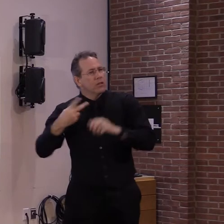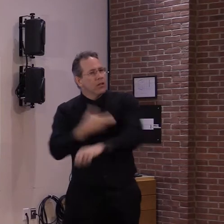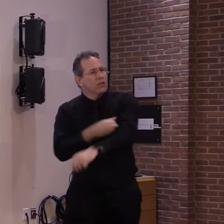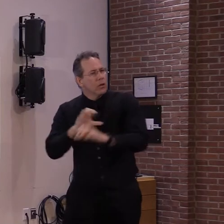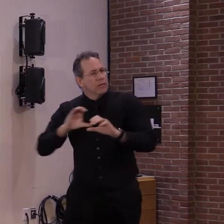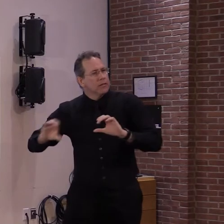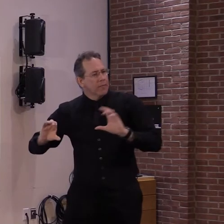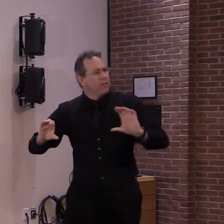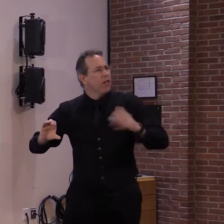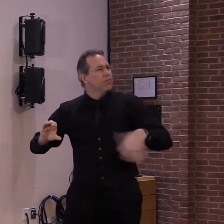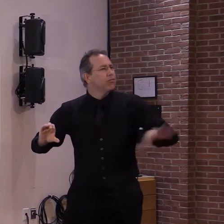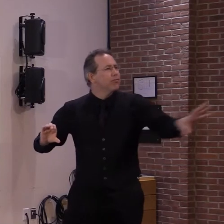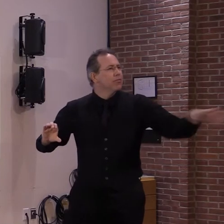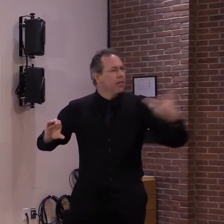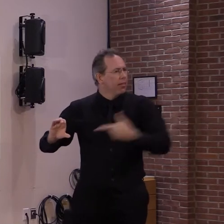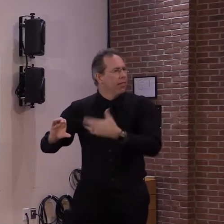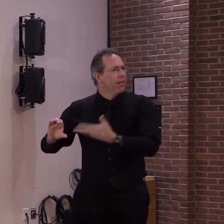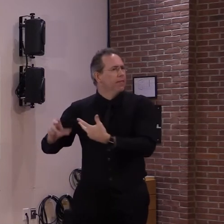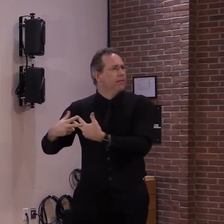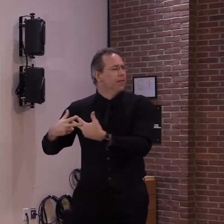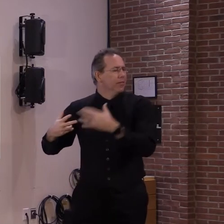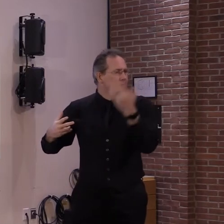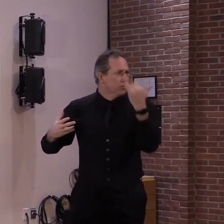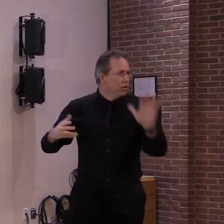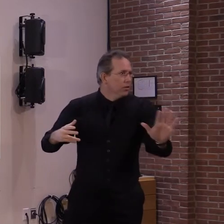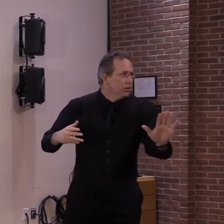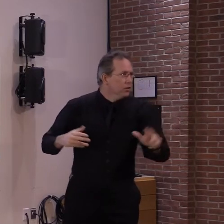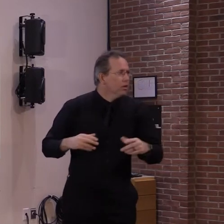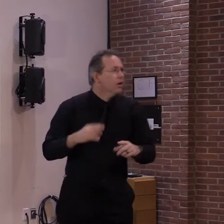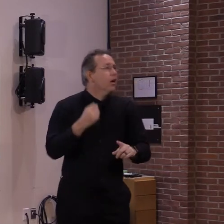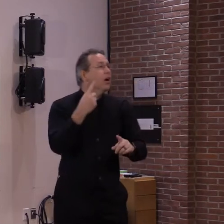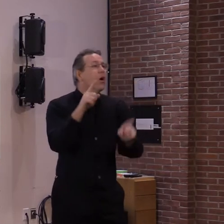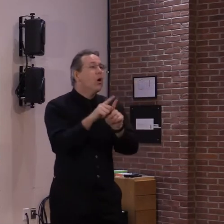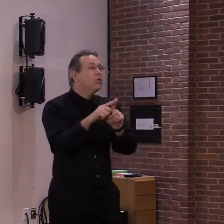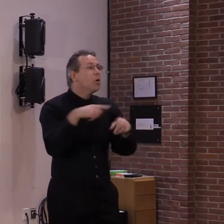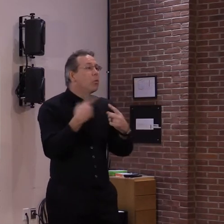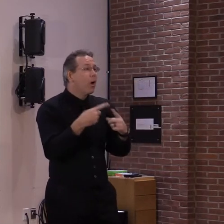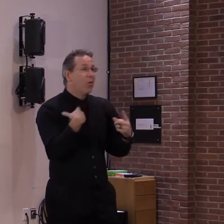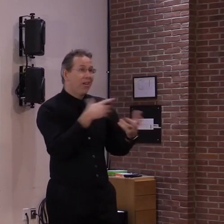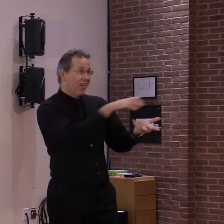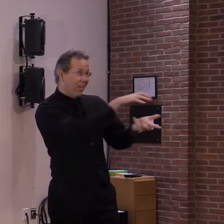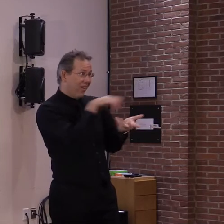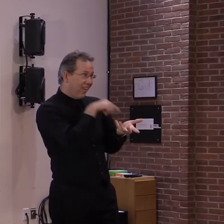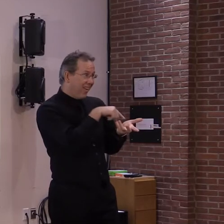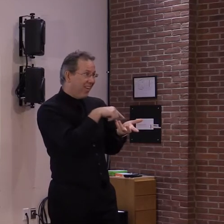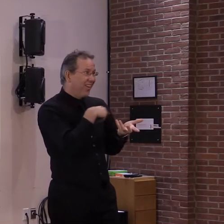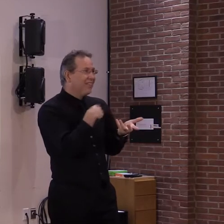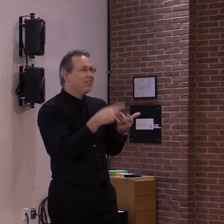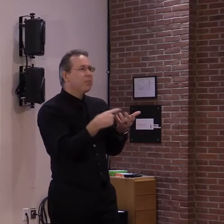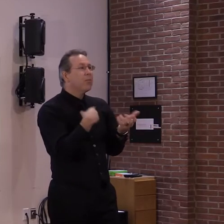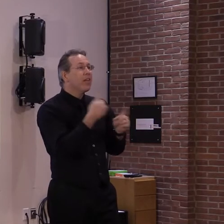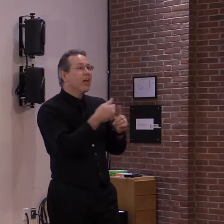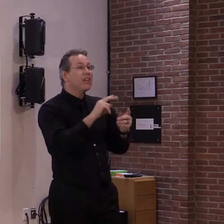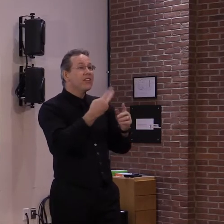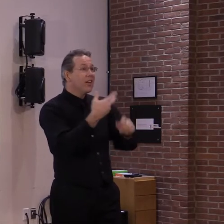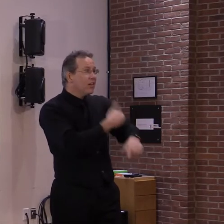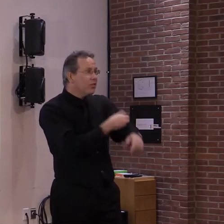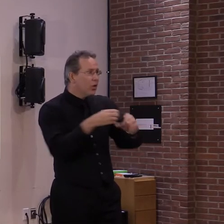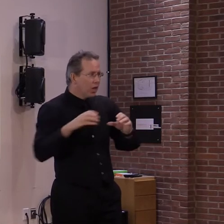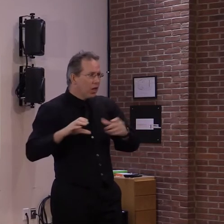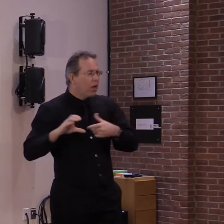until that second dose is ready to be administered on the date that it is. I think it's a combination of those